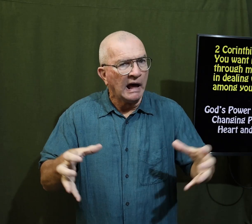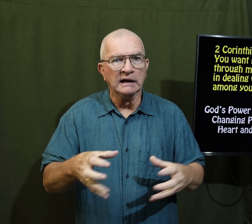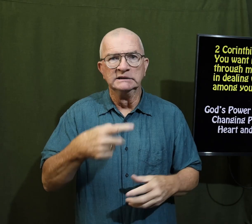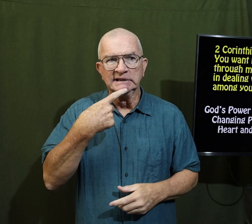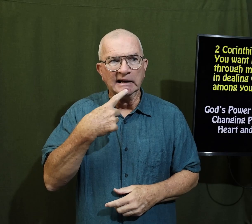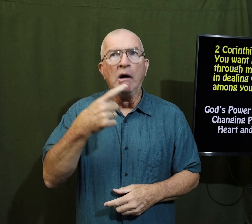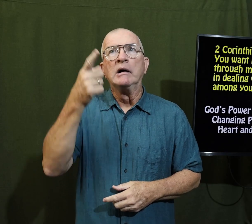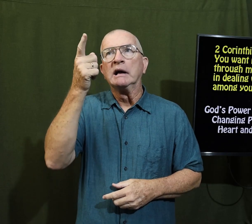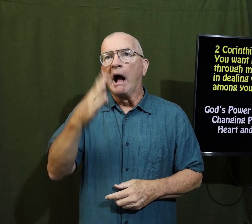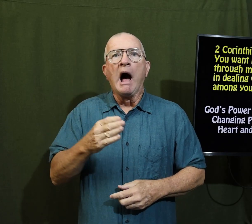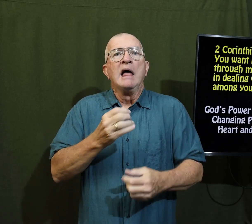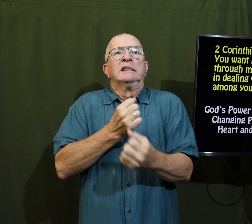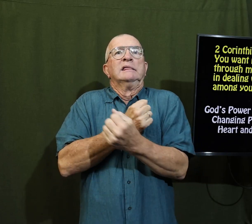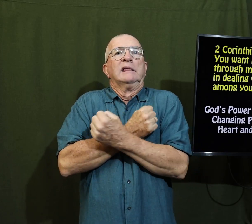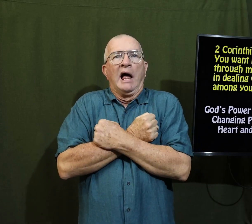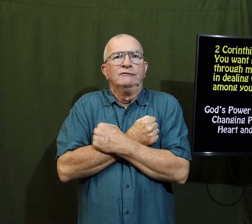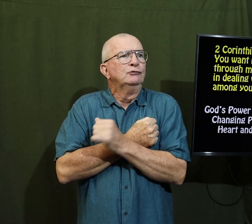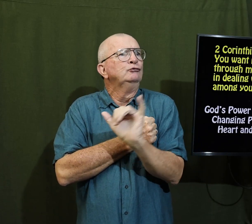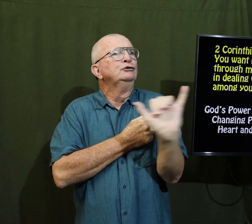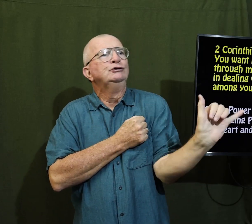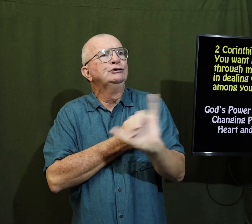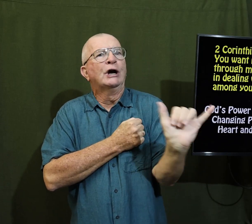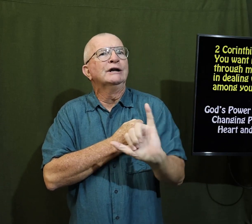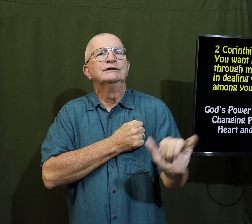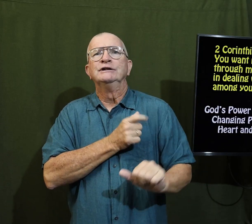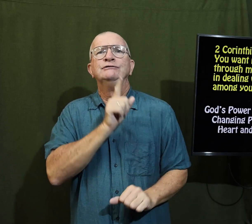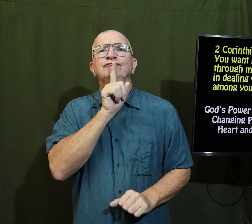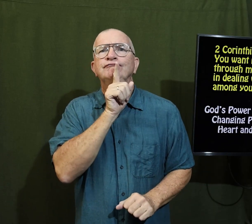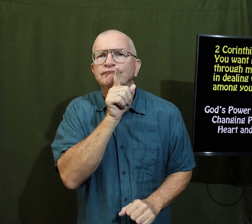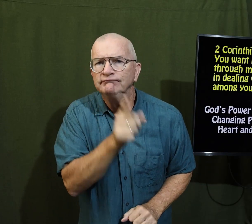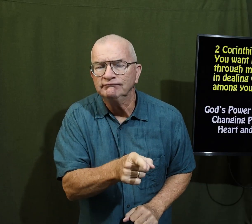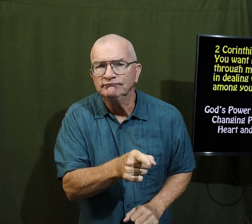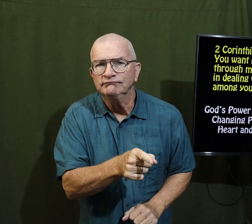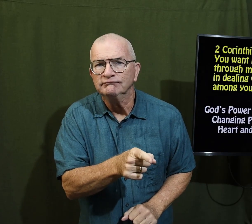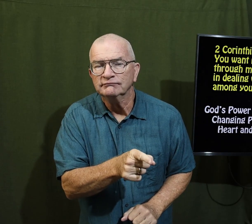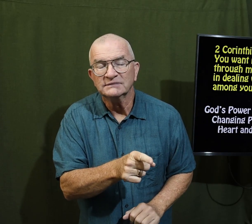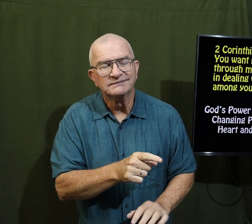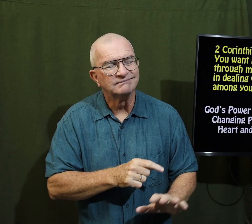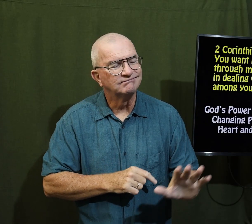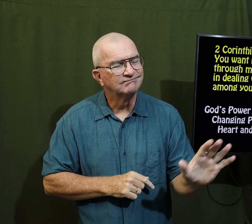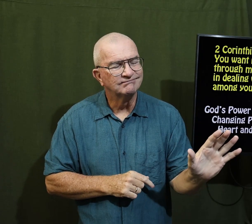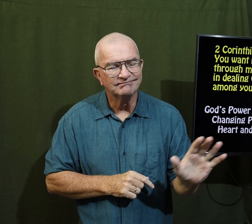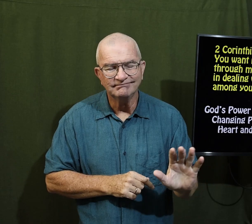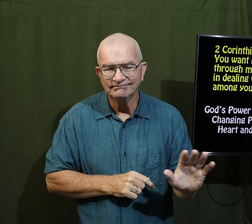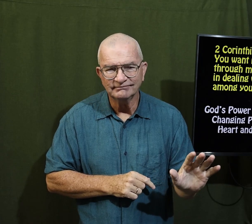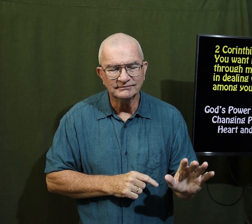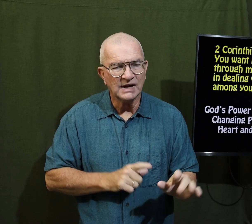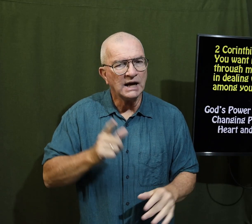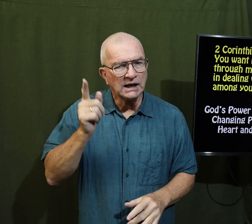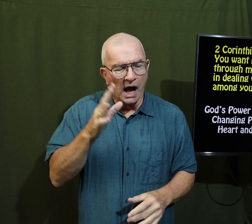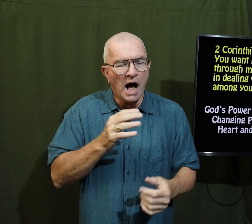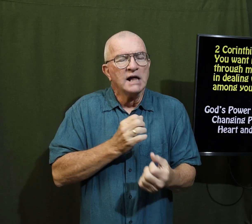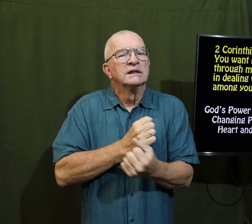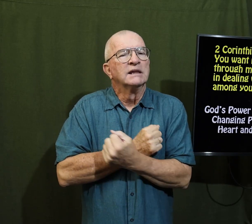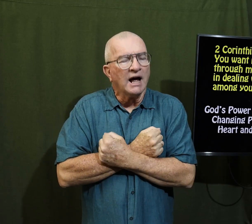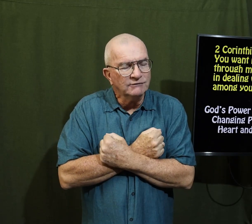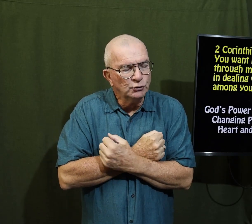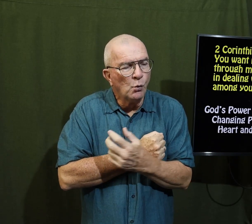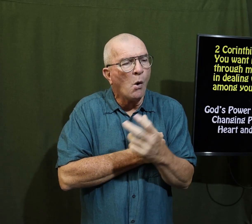I hear a lot about God loves you just like you are not true God